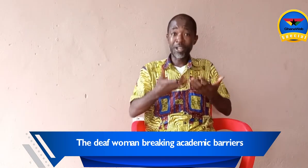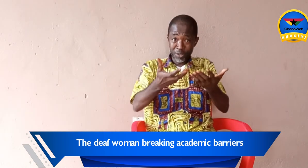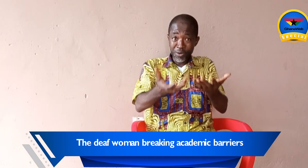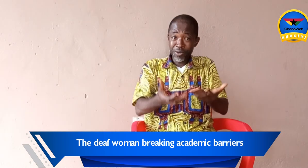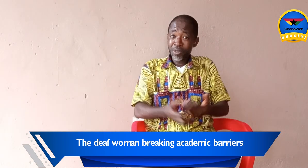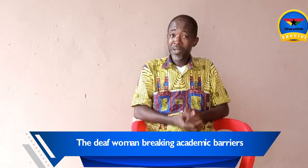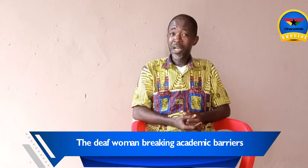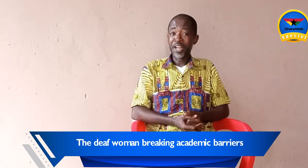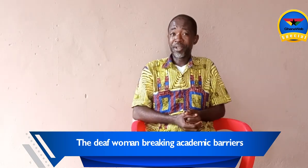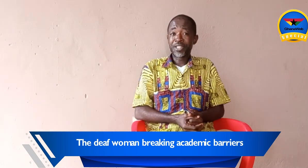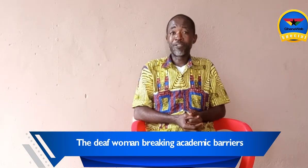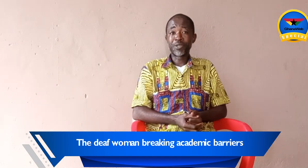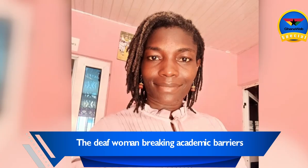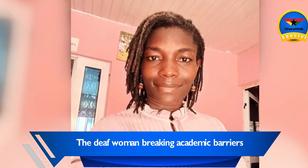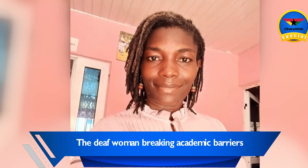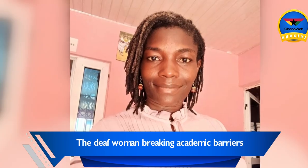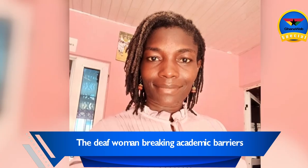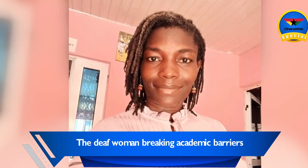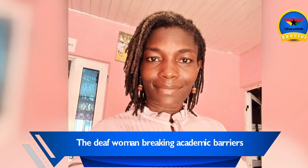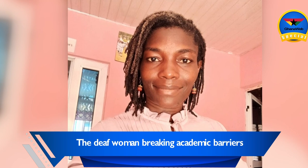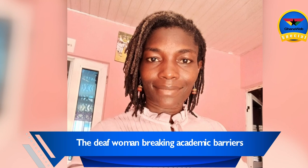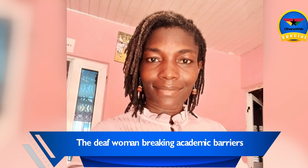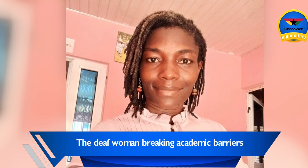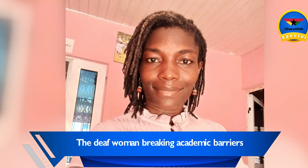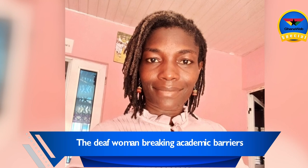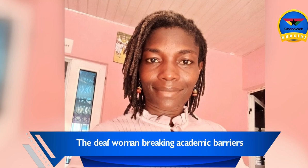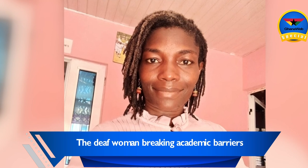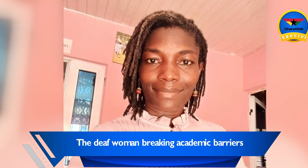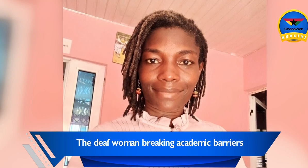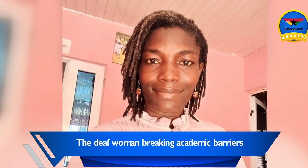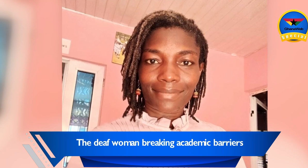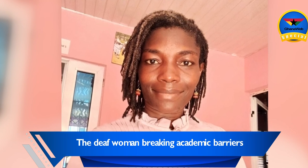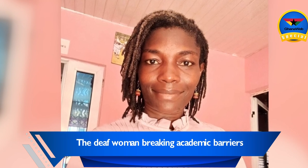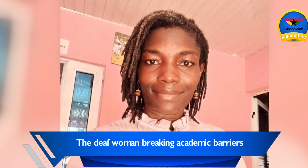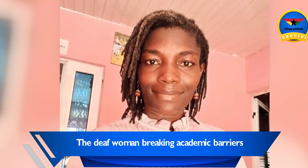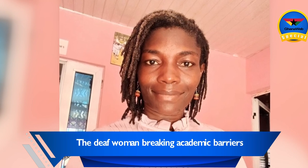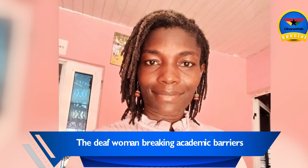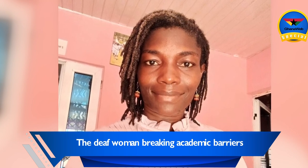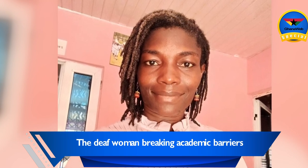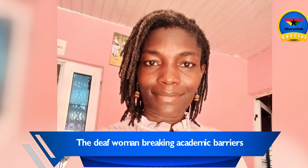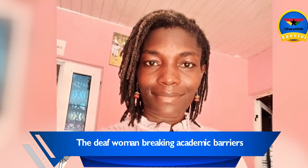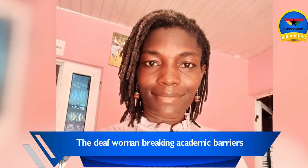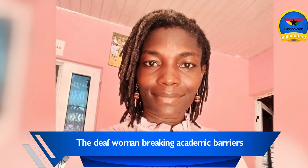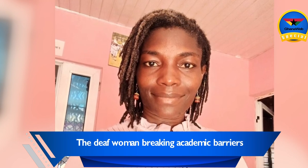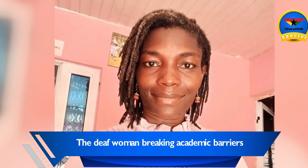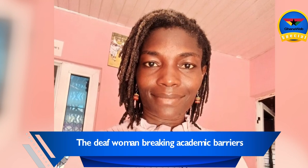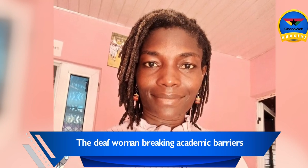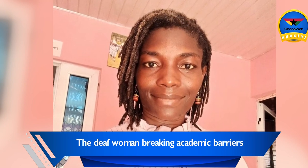education from their side. Lydia Abeye Akwa wants the government to make sign language a general subject